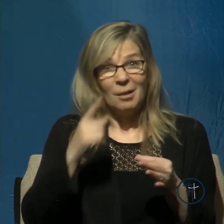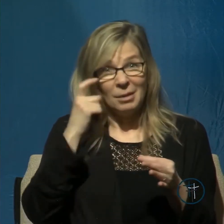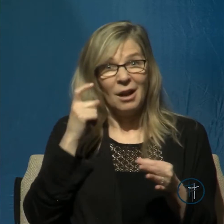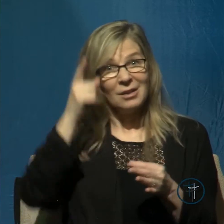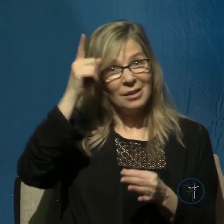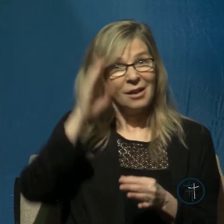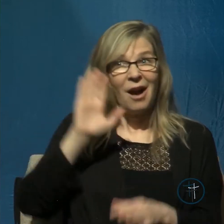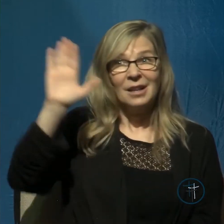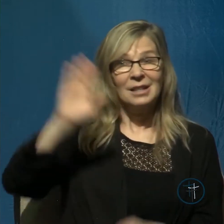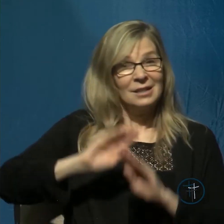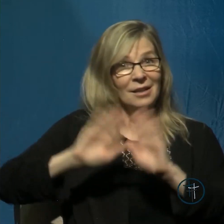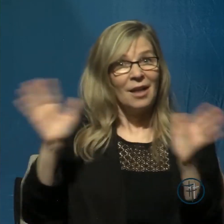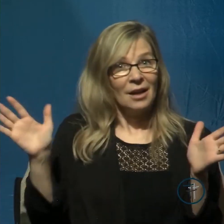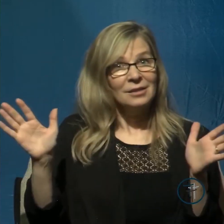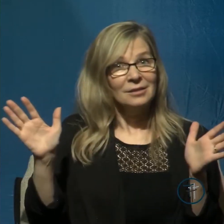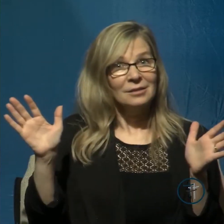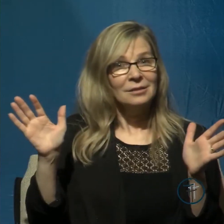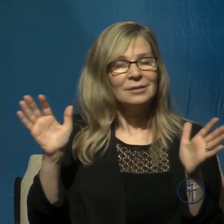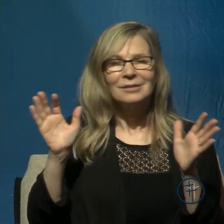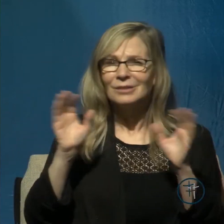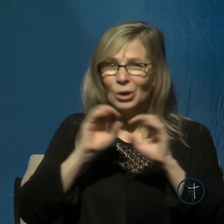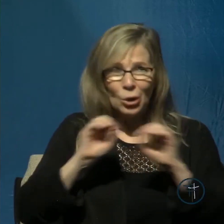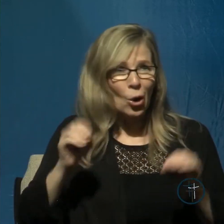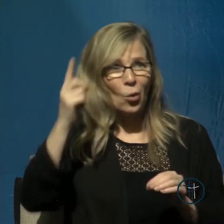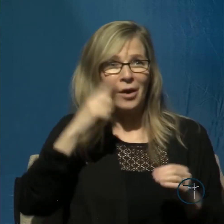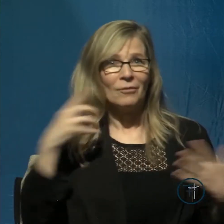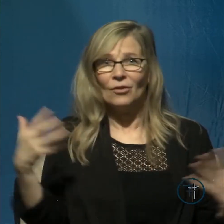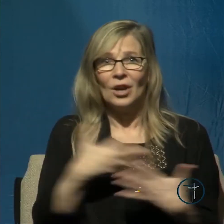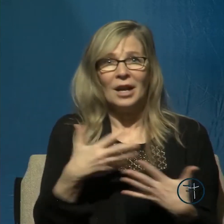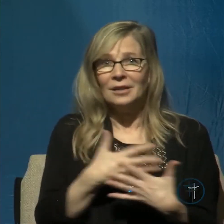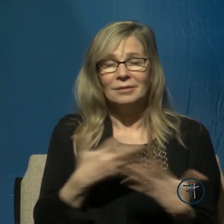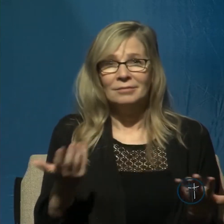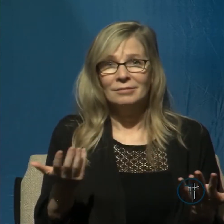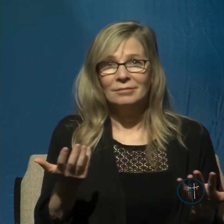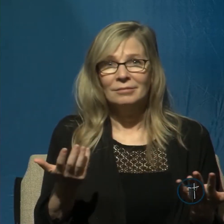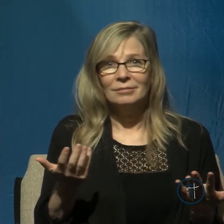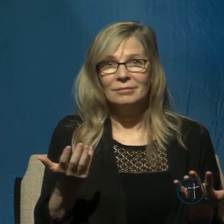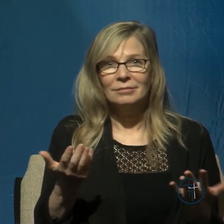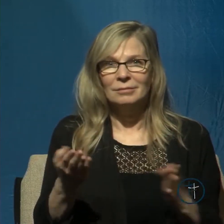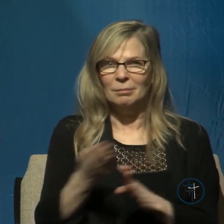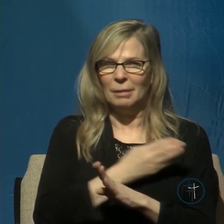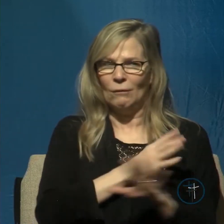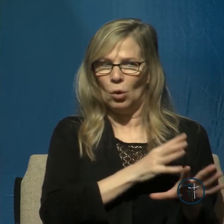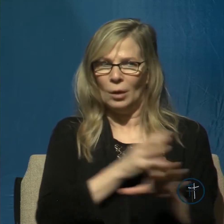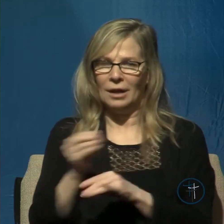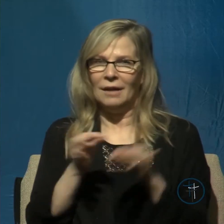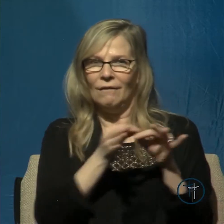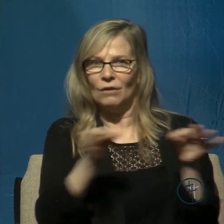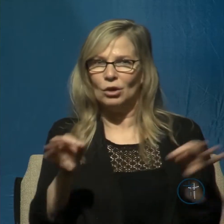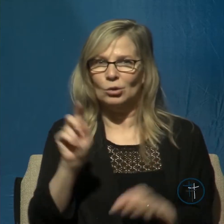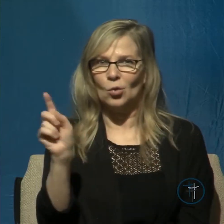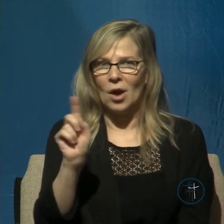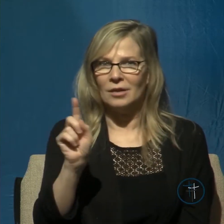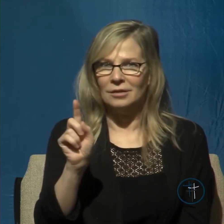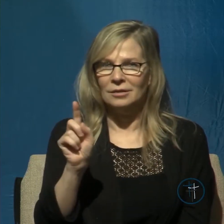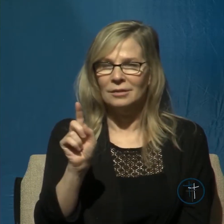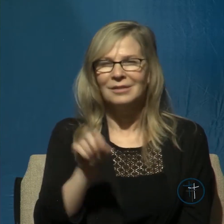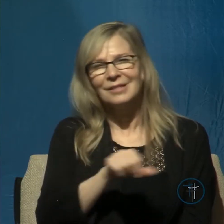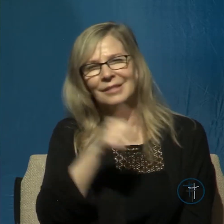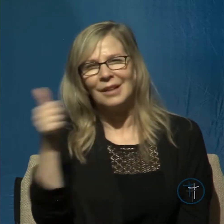there is no one that he's afraid of but before we leave verse 1 there's something else I want you to see something that's important